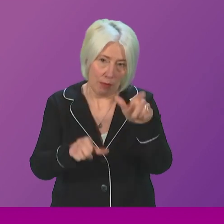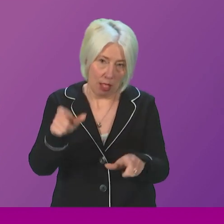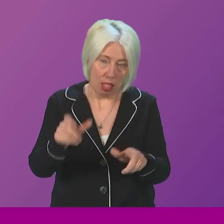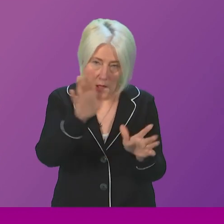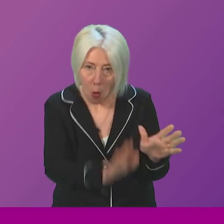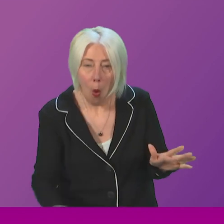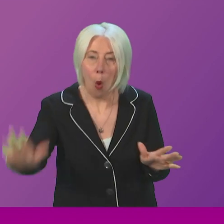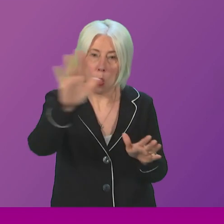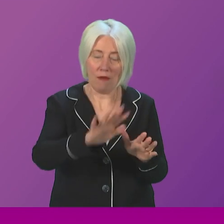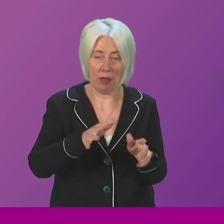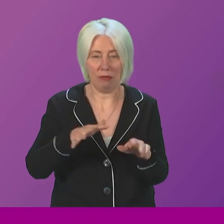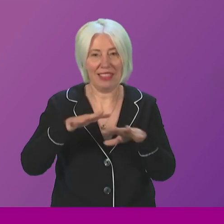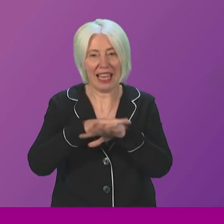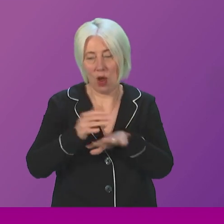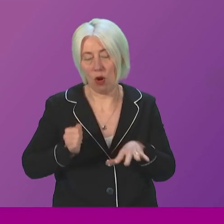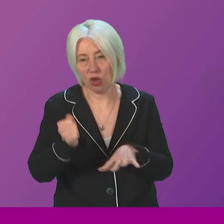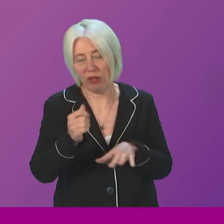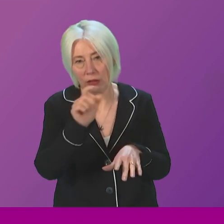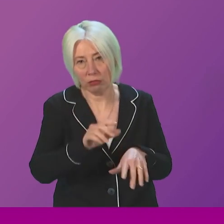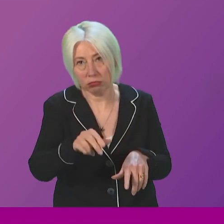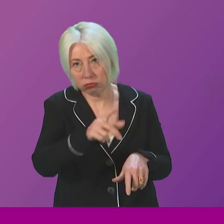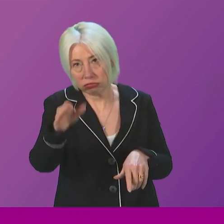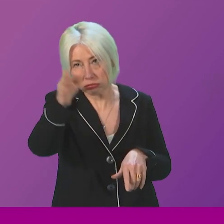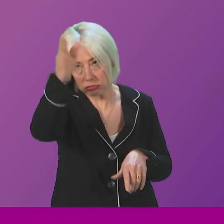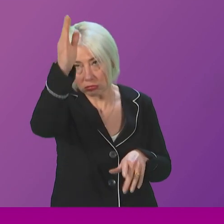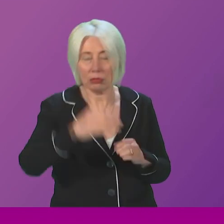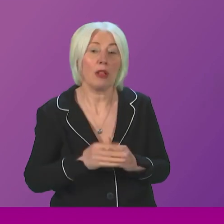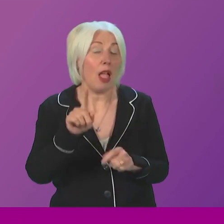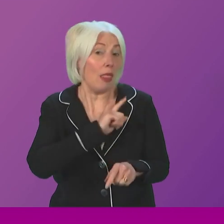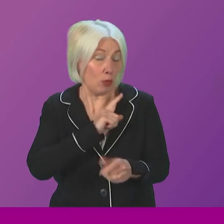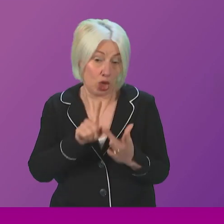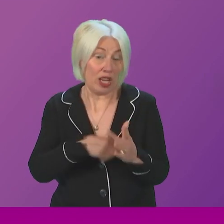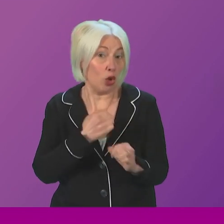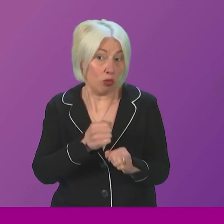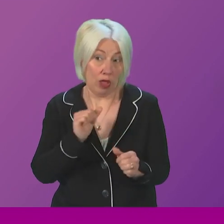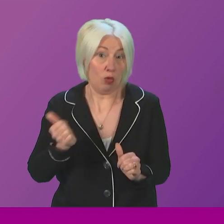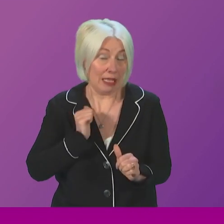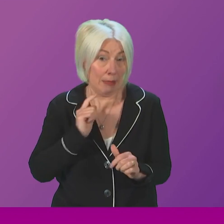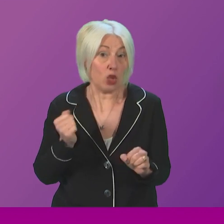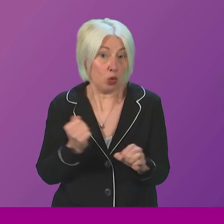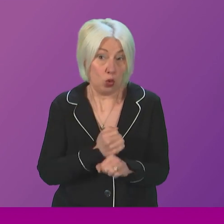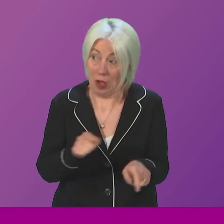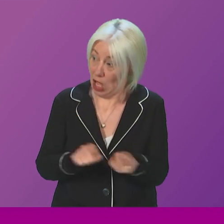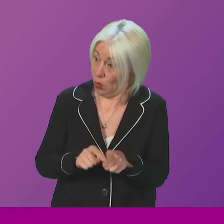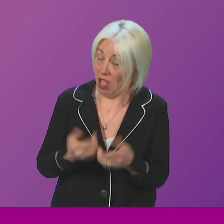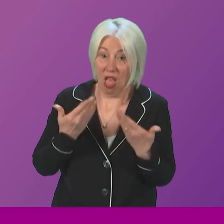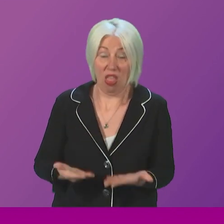across the network. That is something I would expect Jenny Galruth to have done at the time. It's something I expect the current Transport Minister to do. When